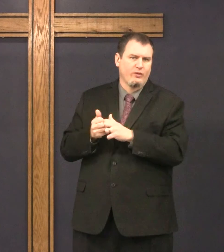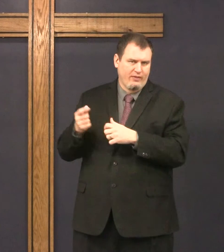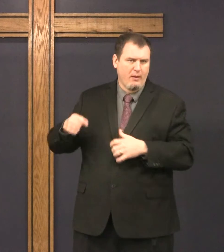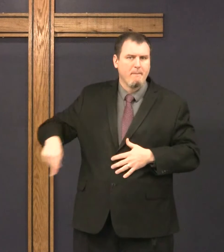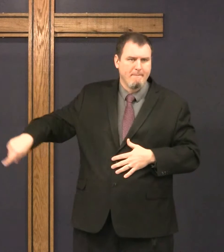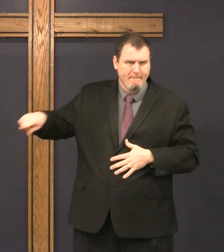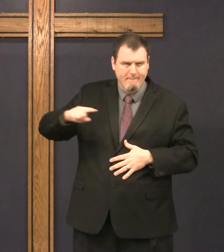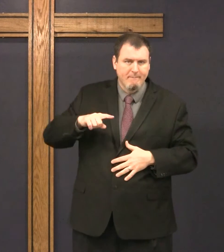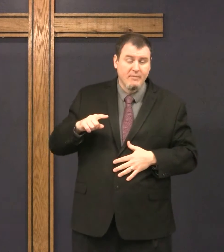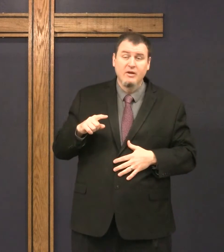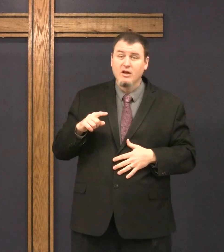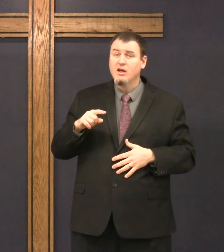He was good friends with them.